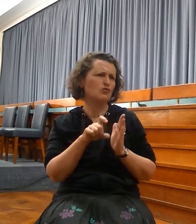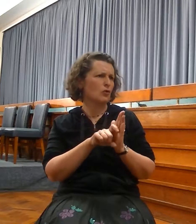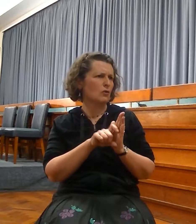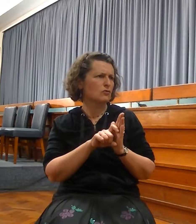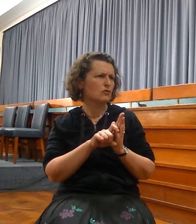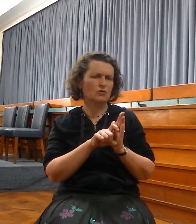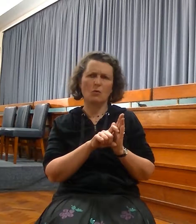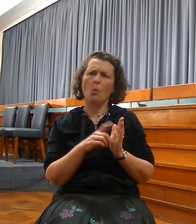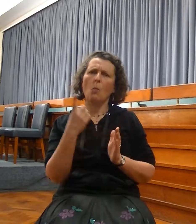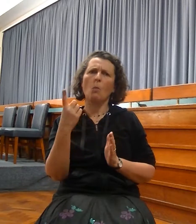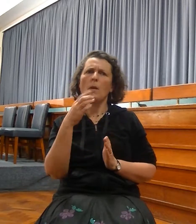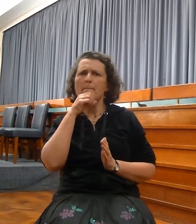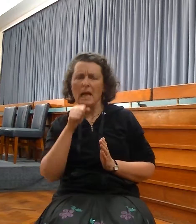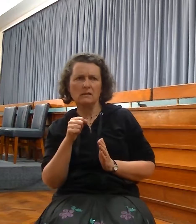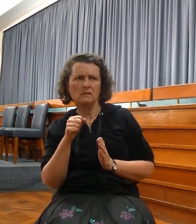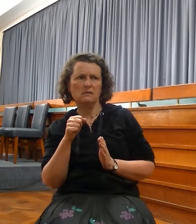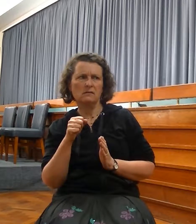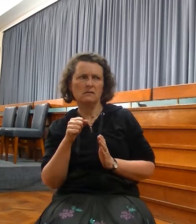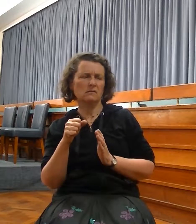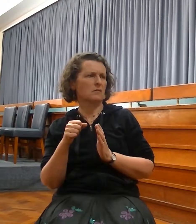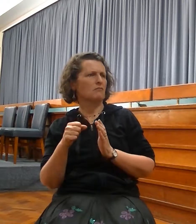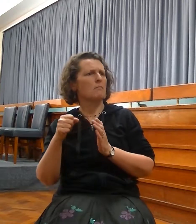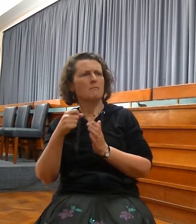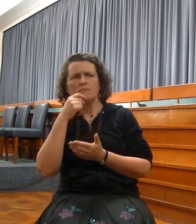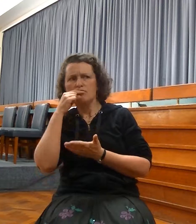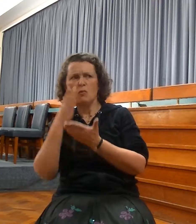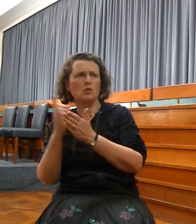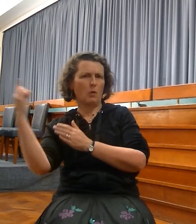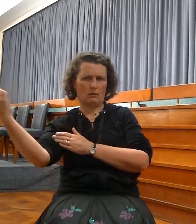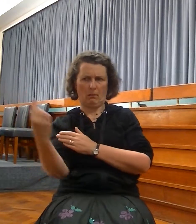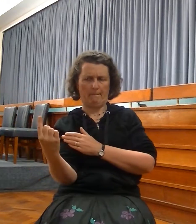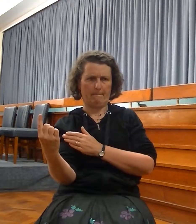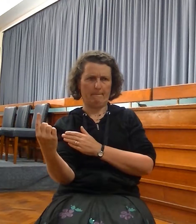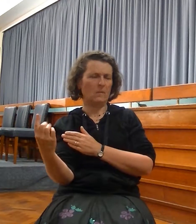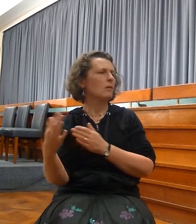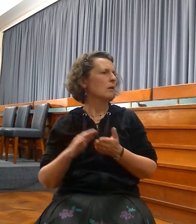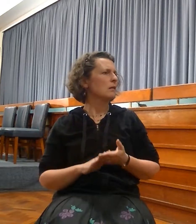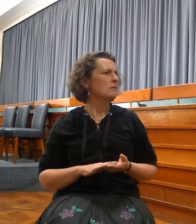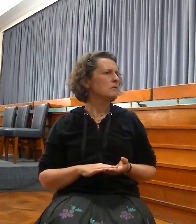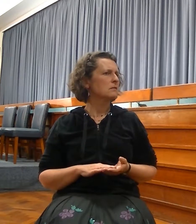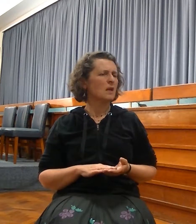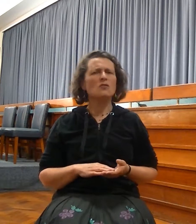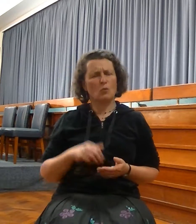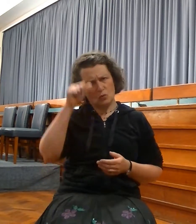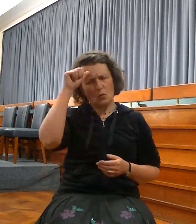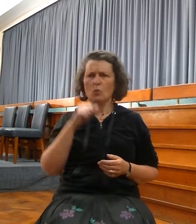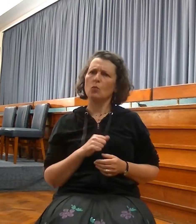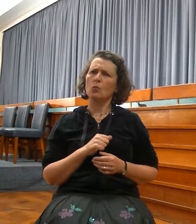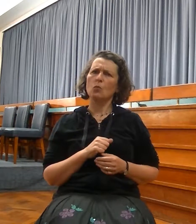So, the two interpretations of that the woman is the church, well, we're familiar with that picture in the book of Revelation.